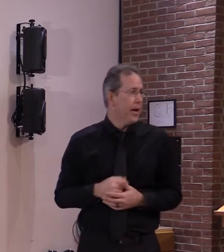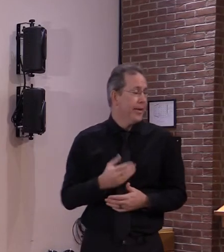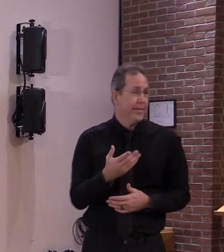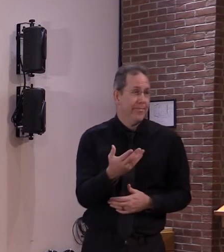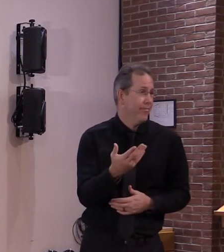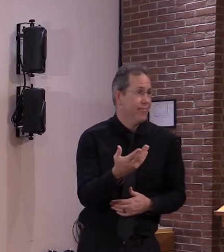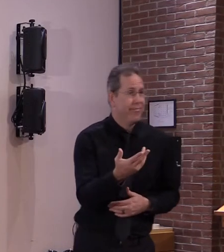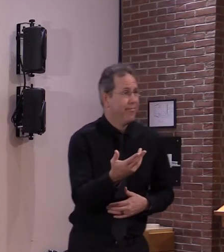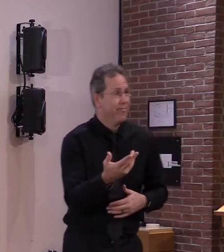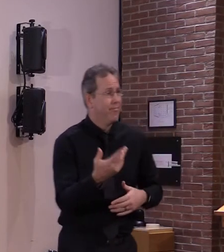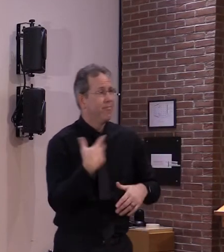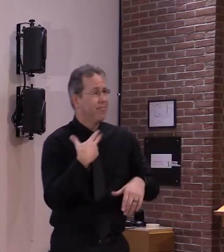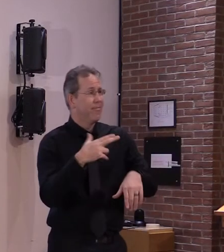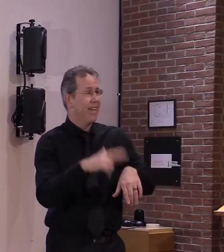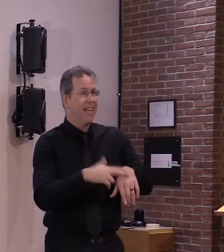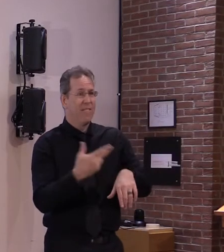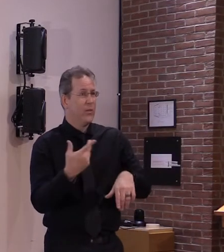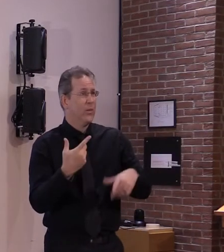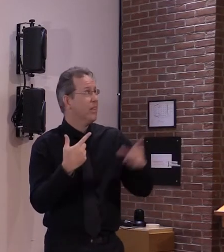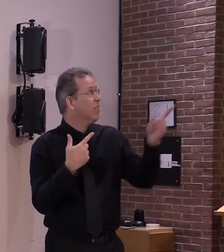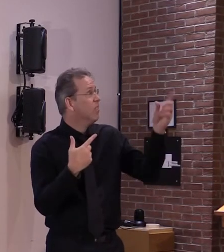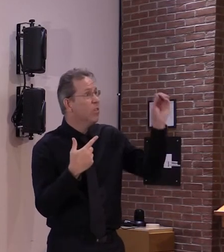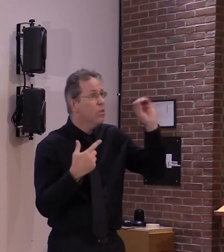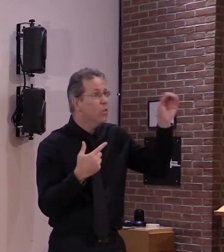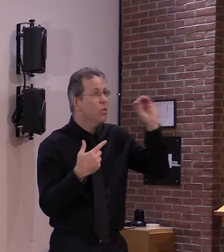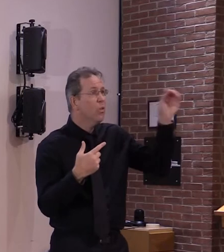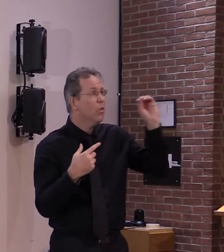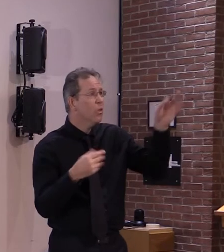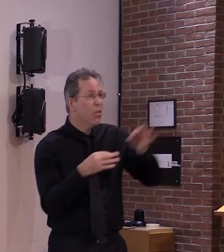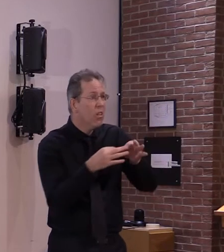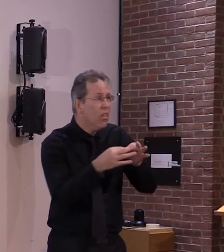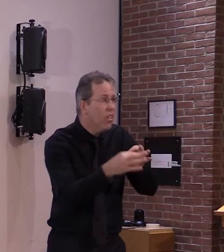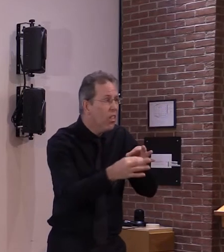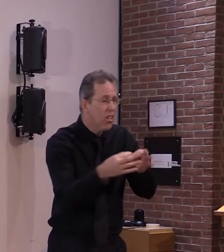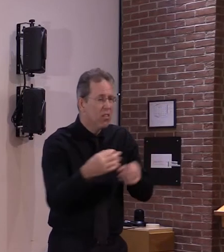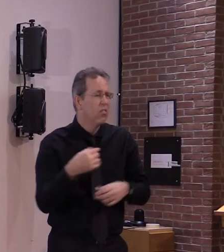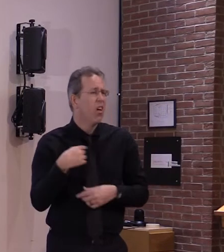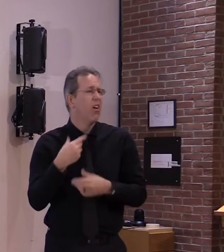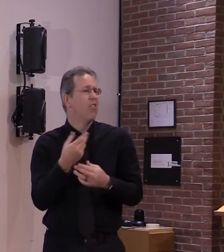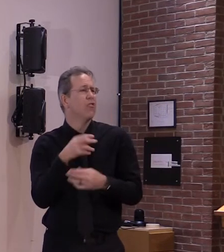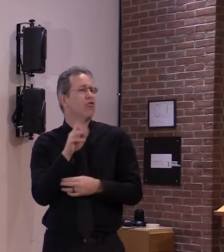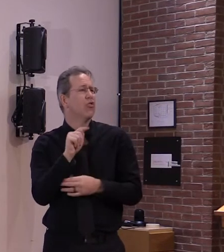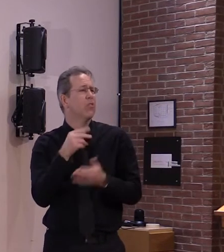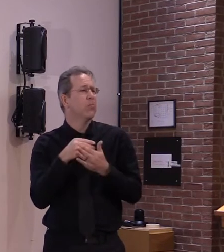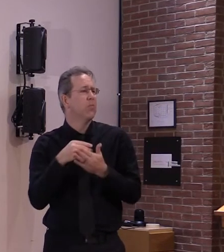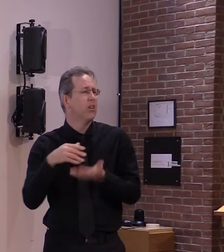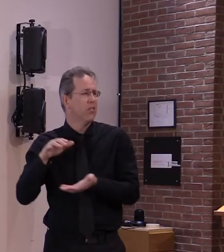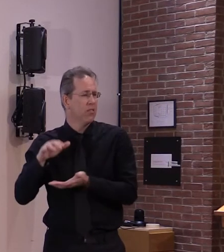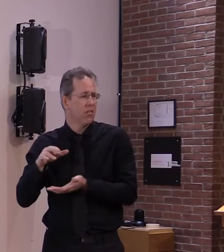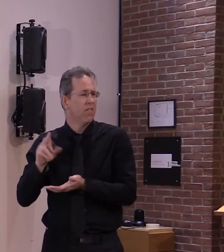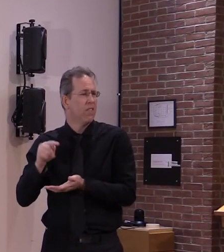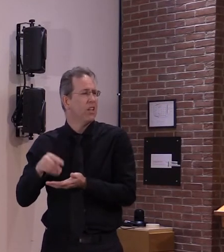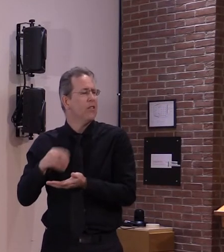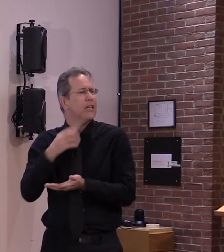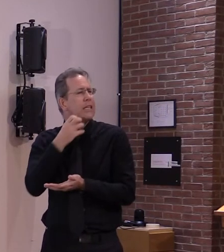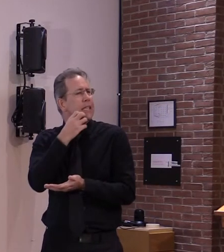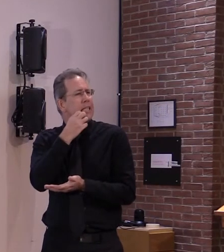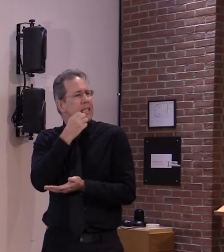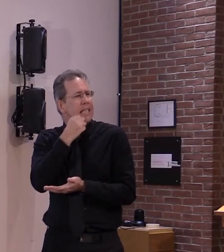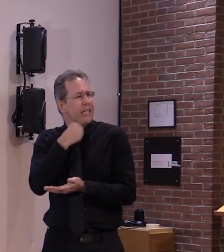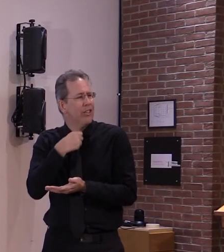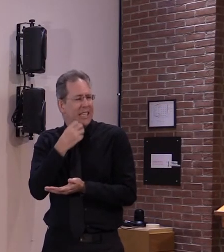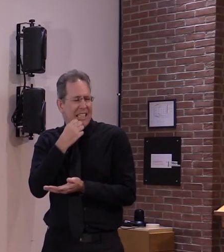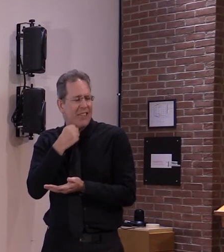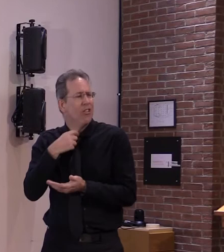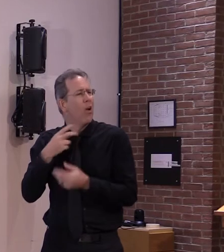we're just not allowed to use them because it's a trust fund and it's called the trust fund for that very reason we can't just dip into it anytime